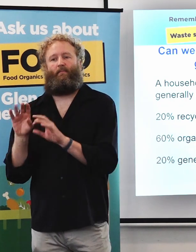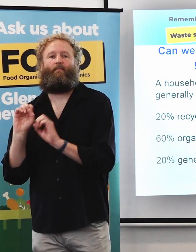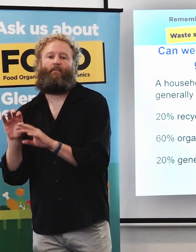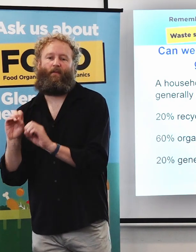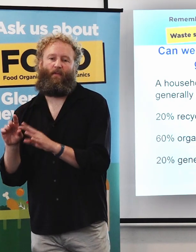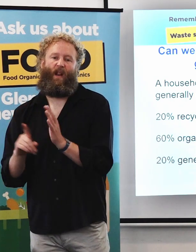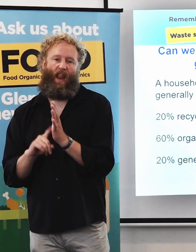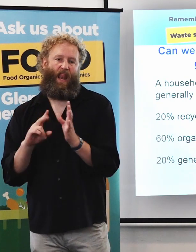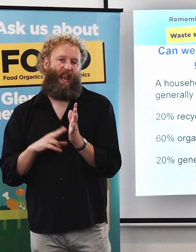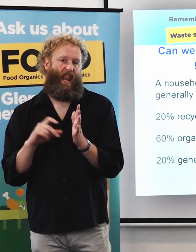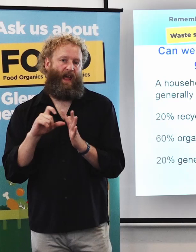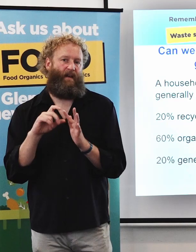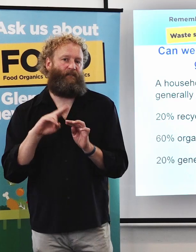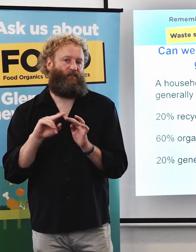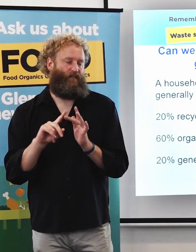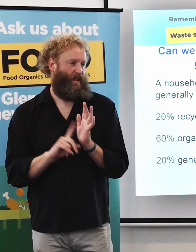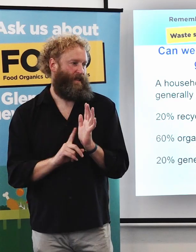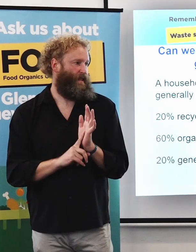therefore extending the life of our landfill.